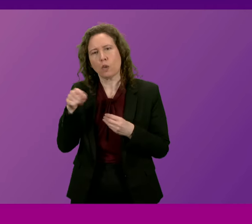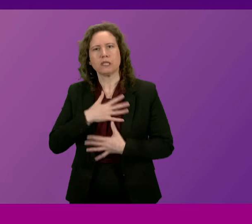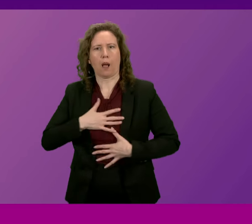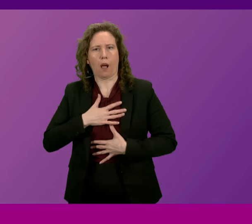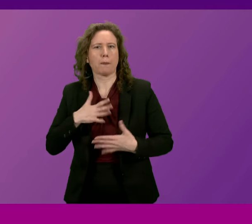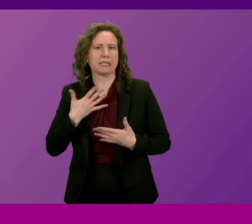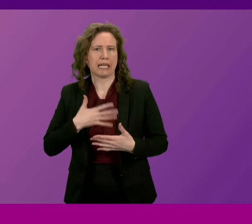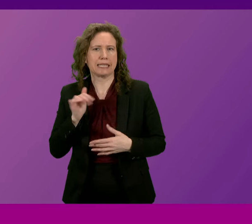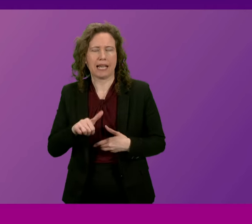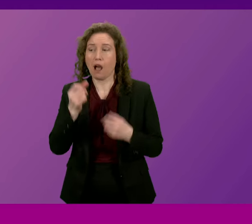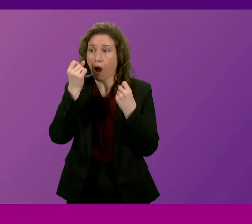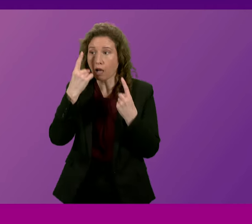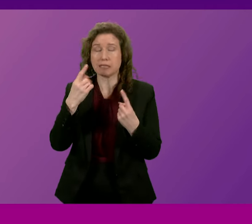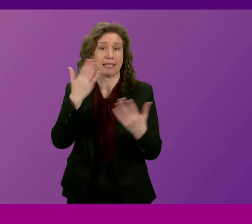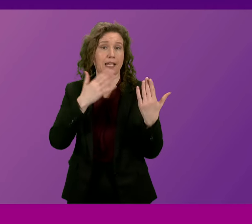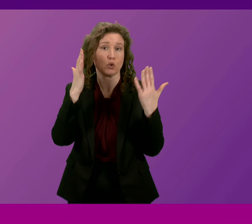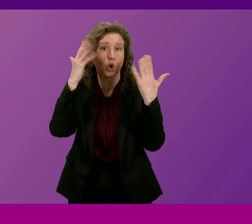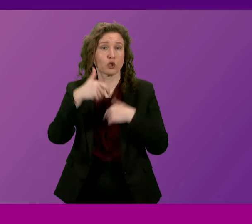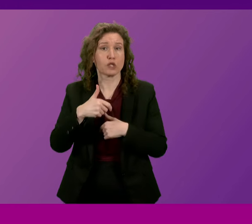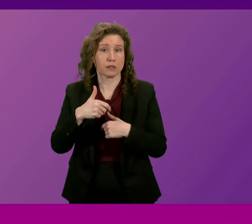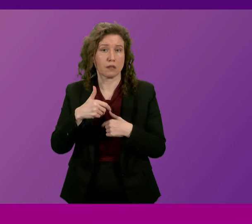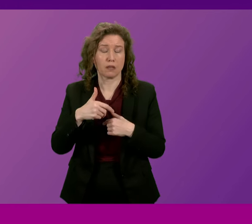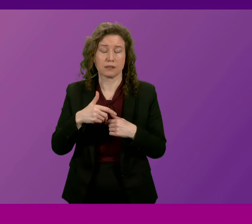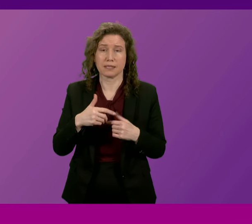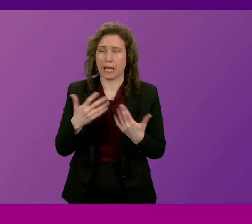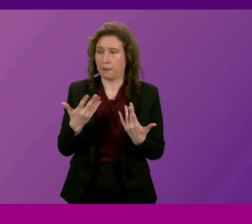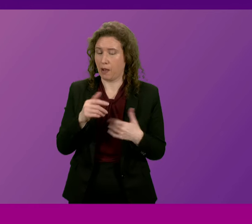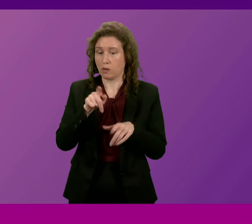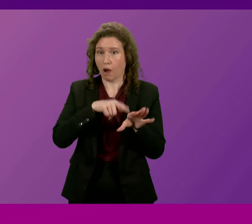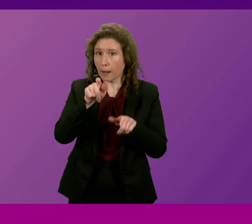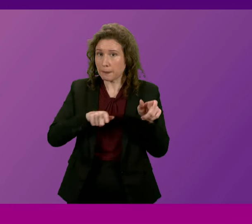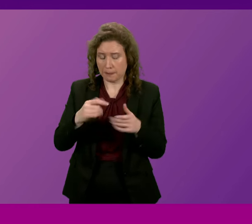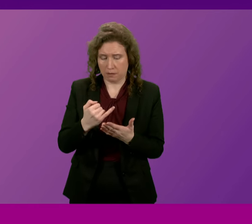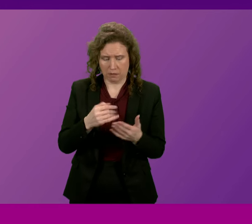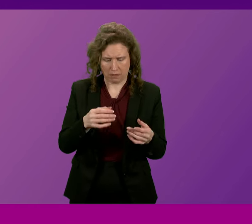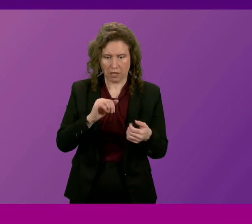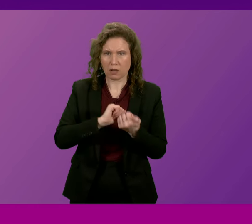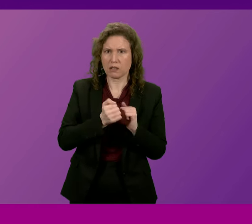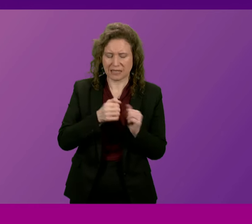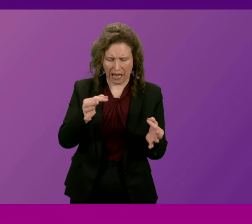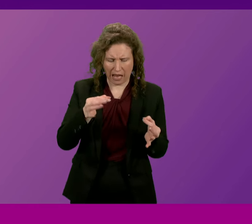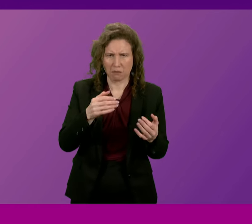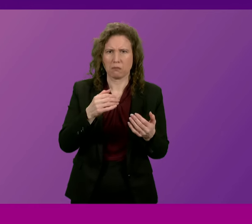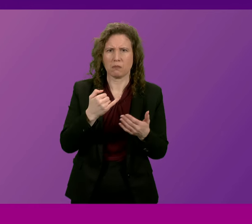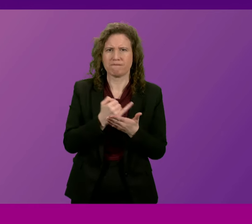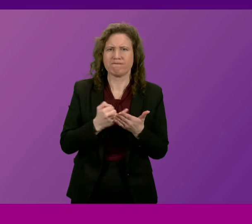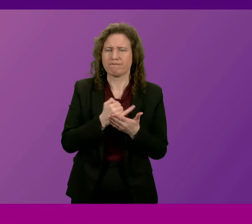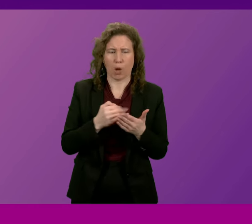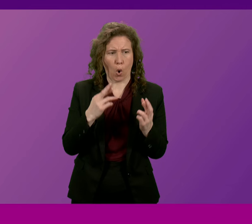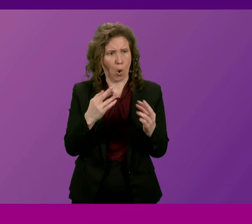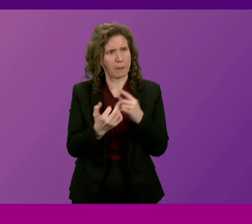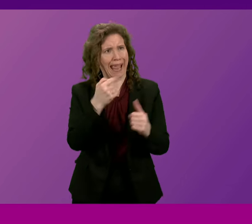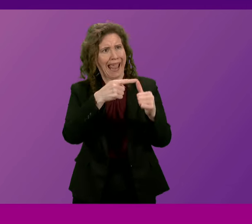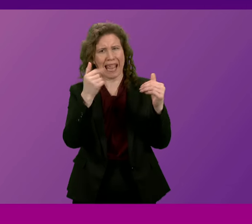the concerns there are about performance of young people when they don't get the qualifications that they hope to achieve.